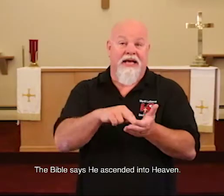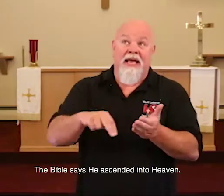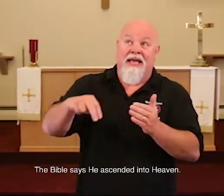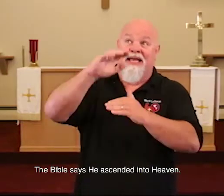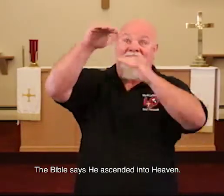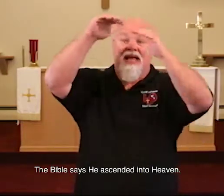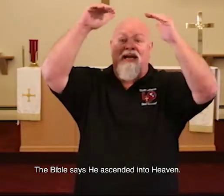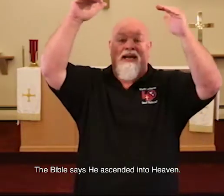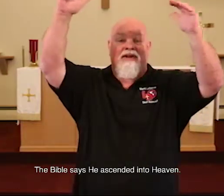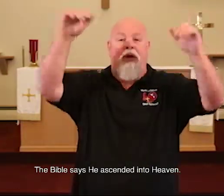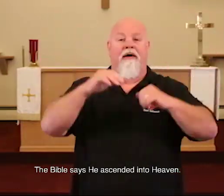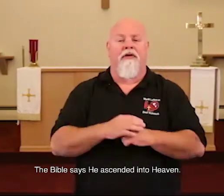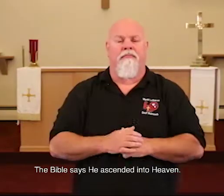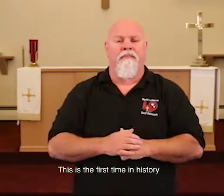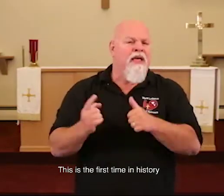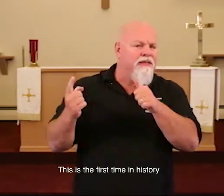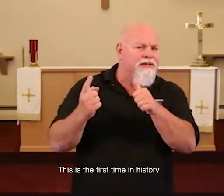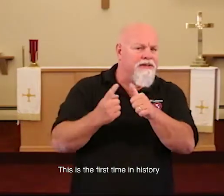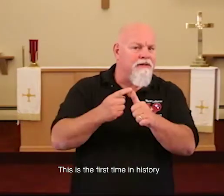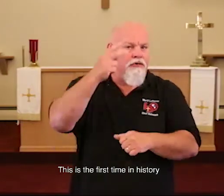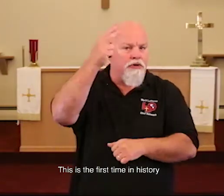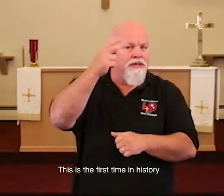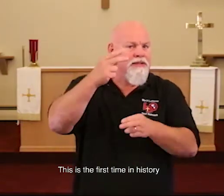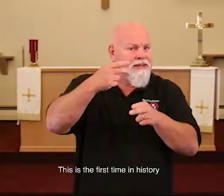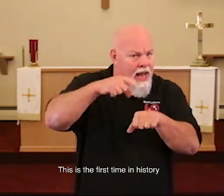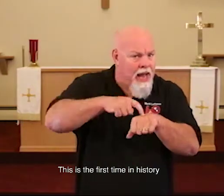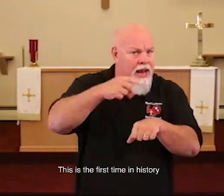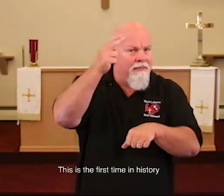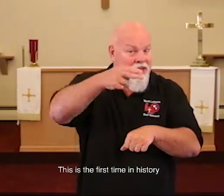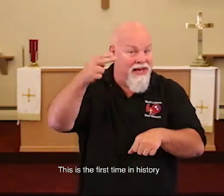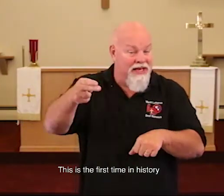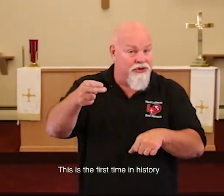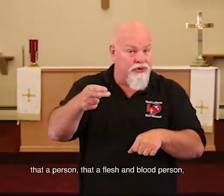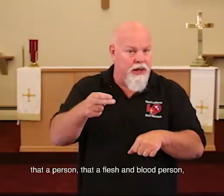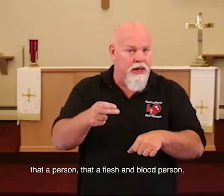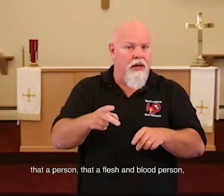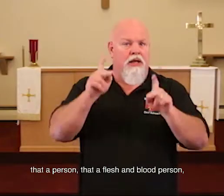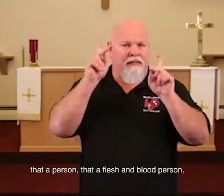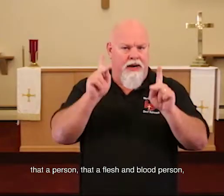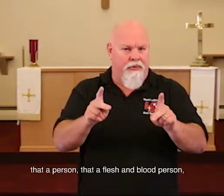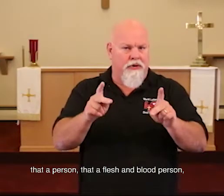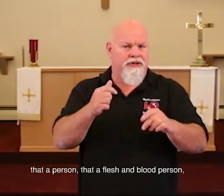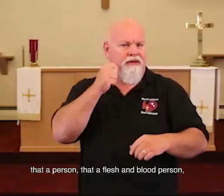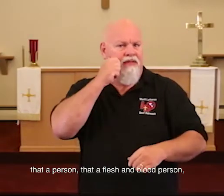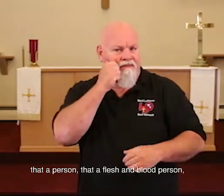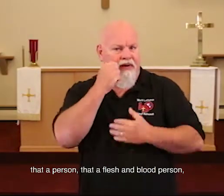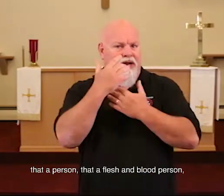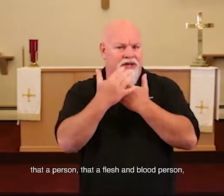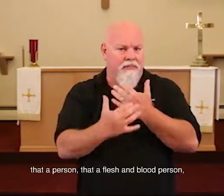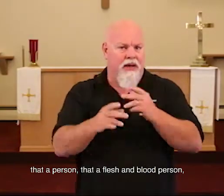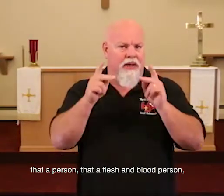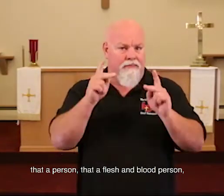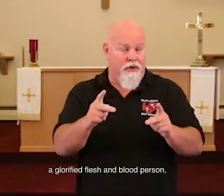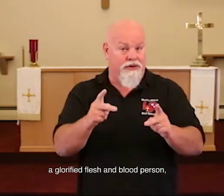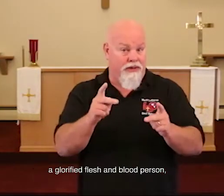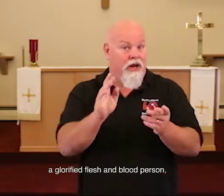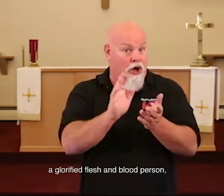He ascended into heaven. This is the first time in history that a person, a flesh and blood person, a